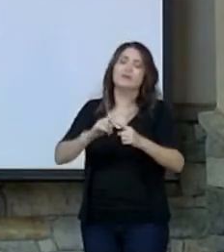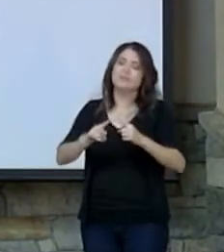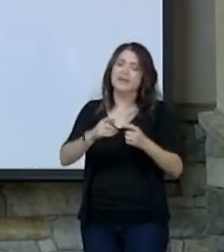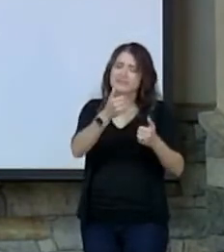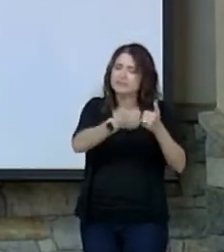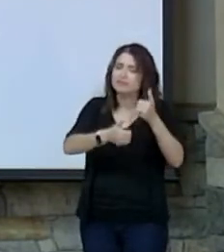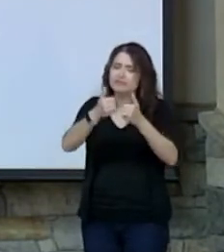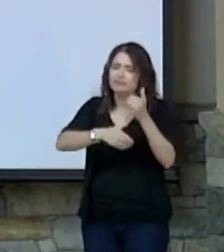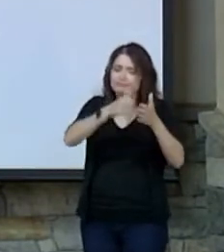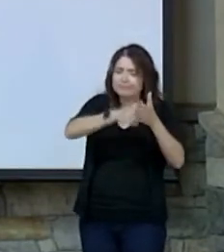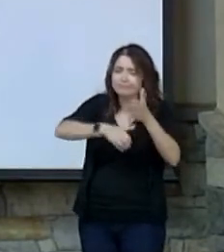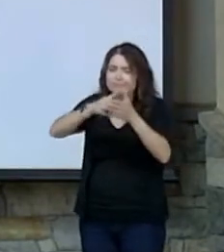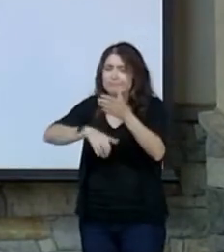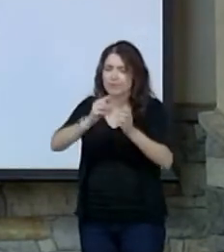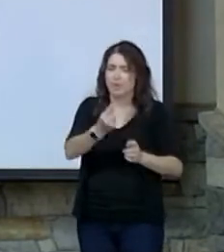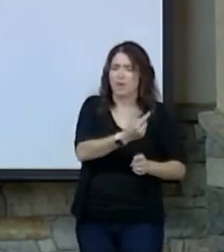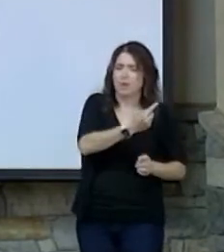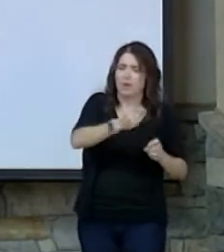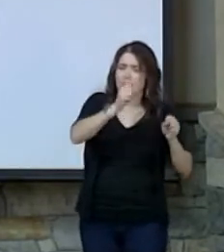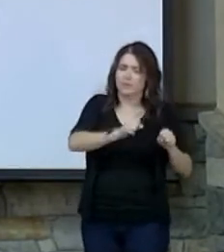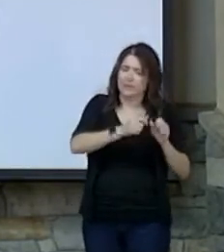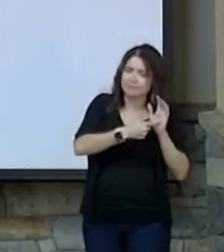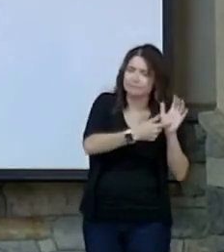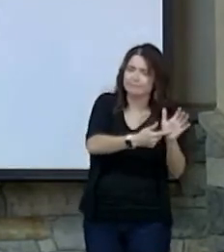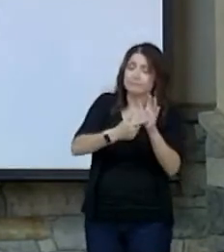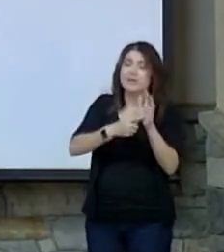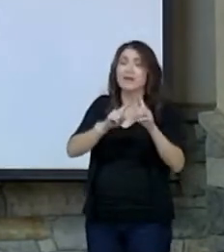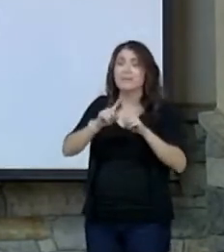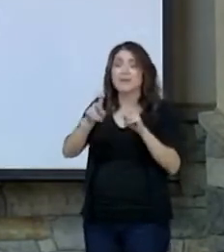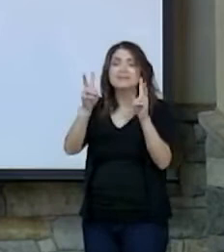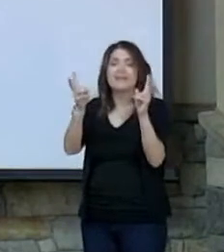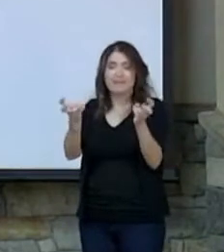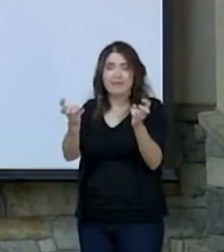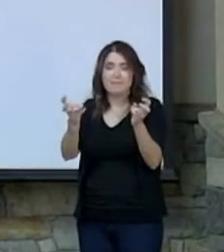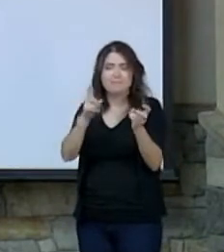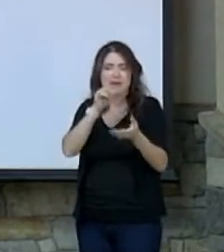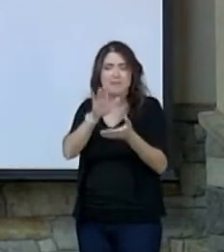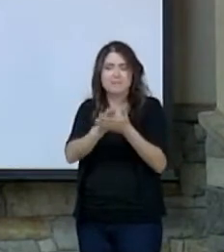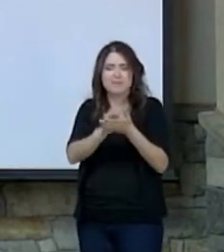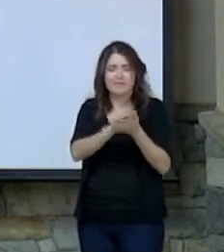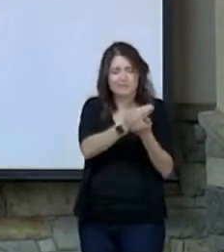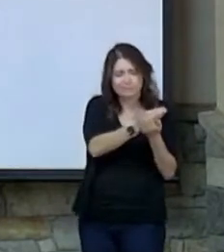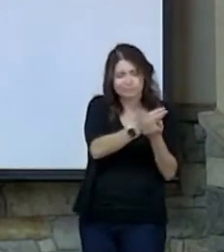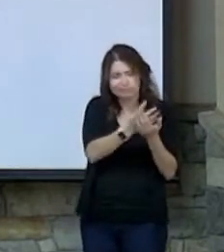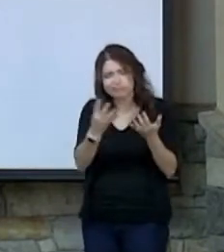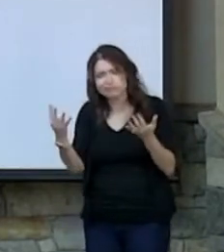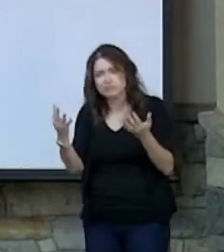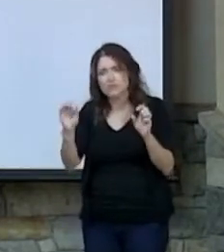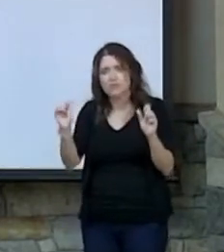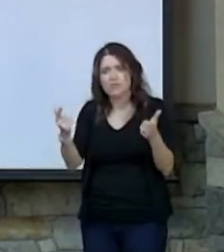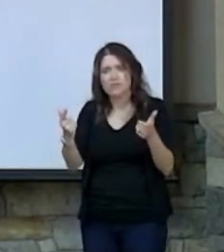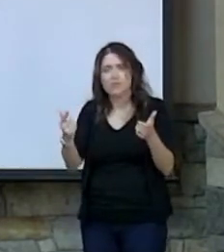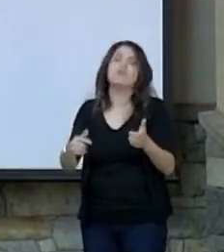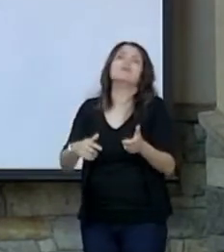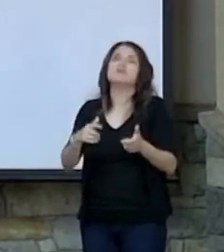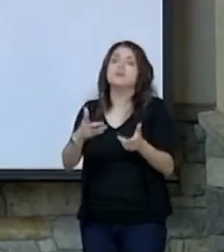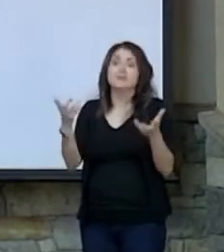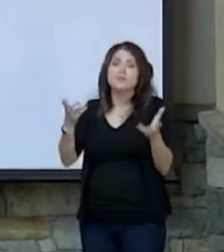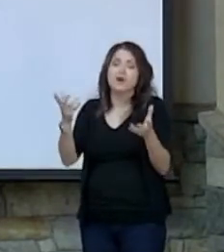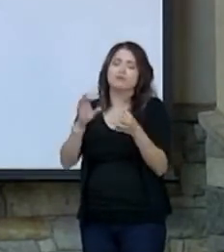alone on its own merit. But there's a theme, I believe, that runs through all of them, and it has to do with relationship,